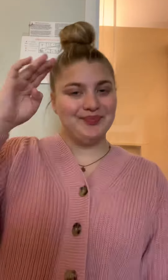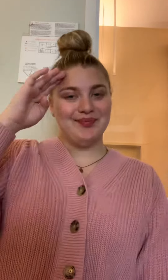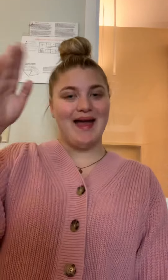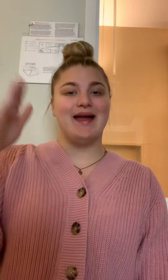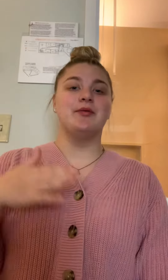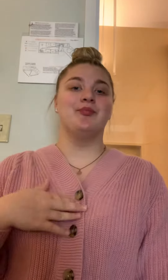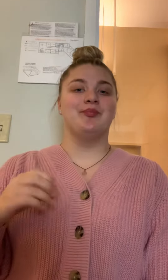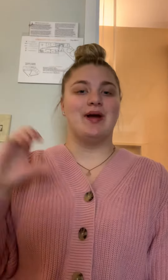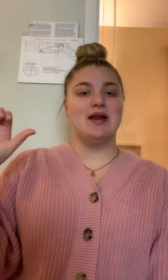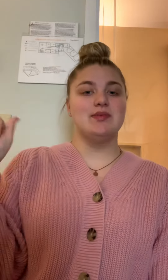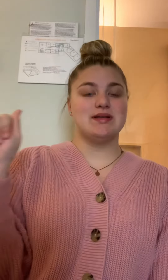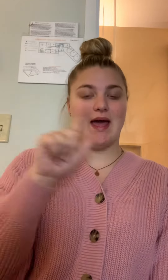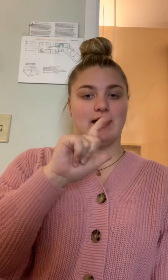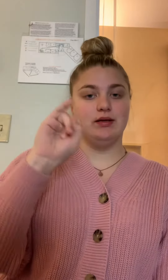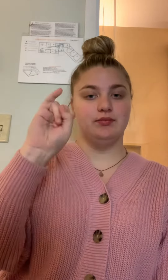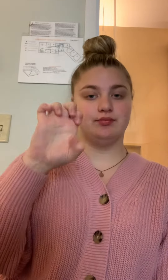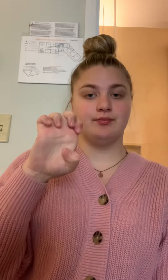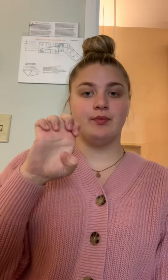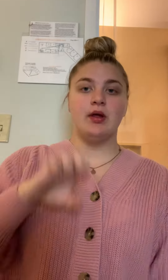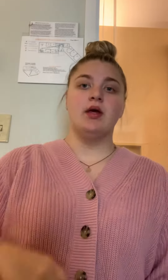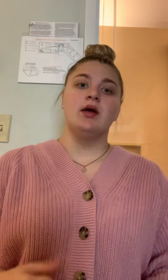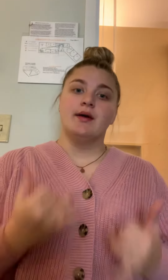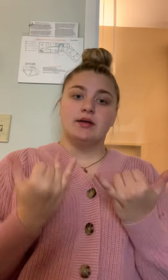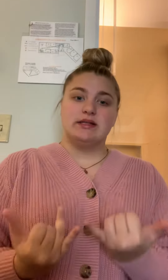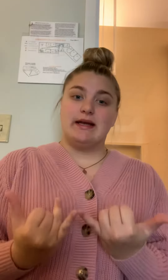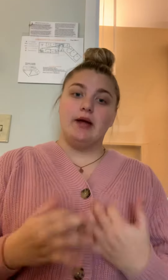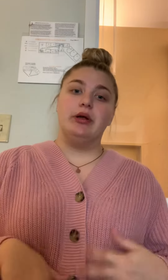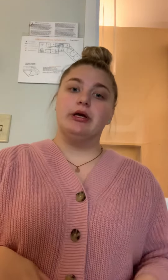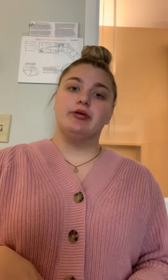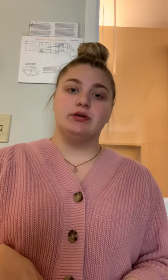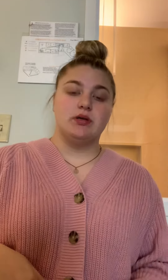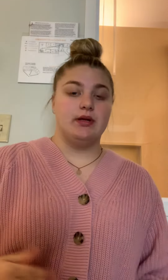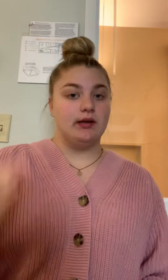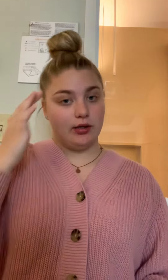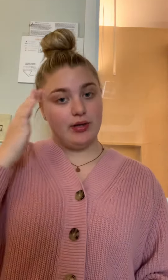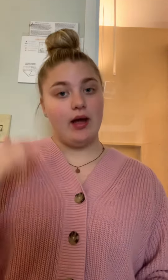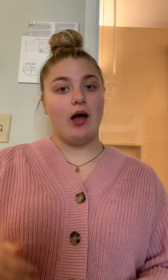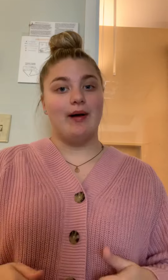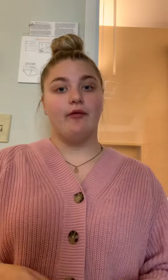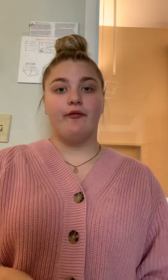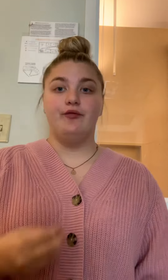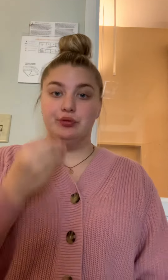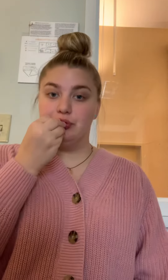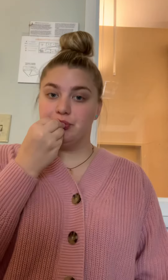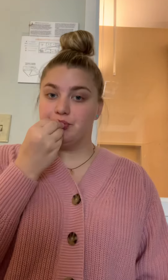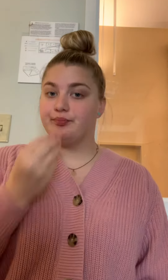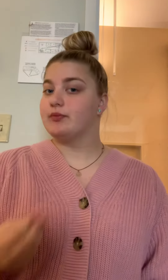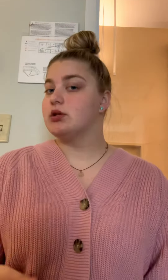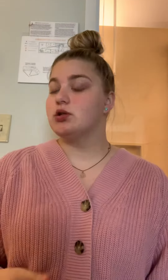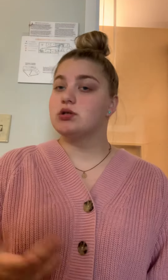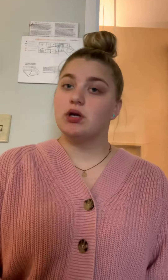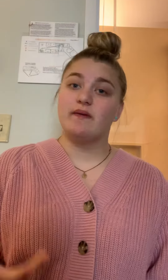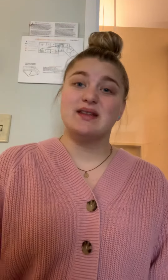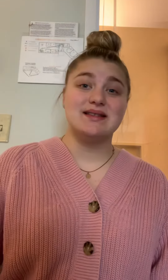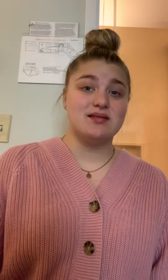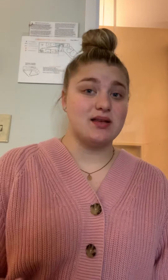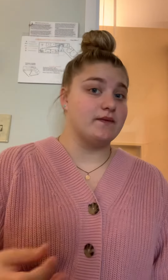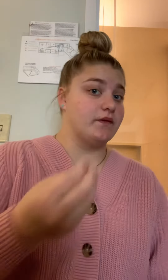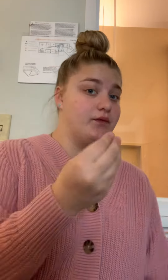Hi, my name is Callie. Today we are going to be learning about food. So to start off, this is the sign for food.